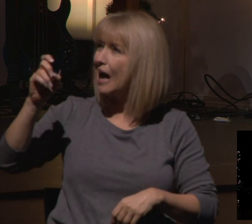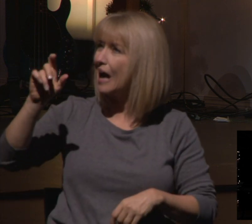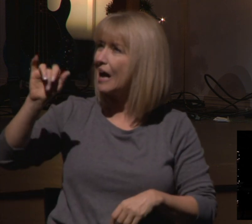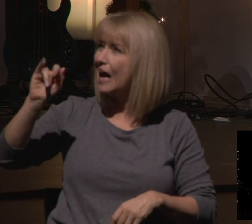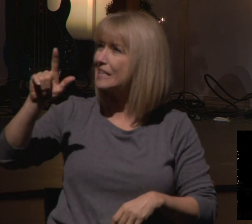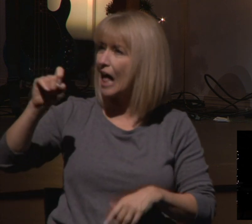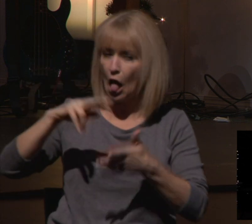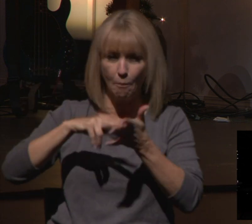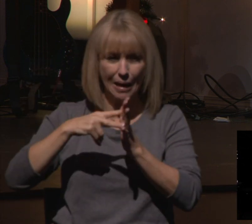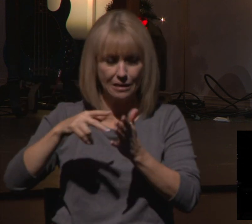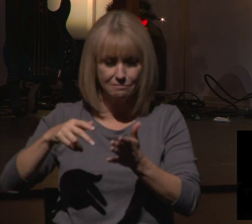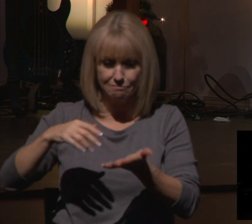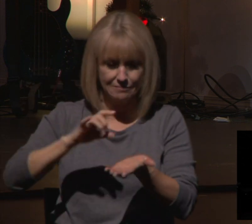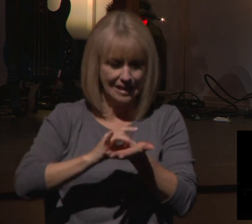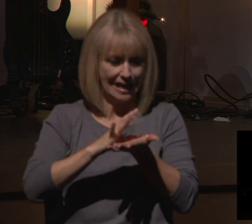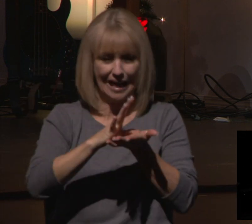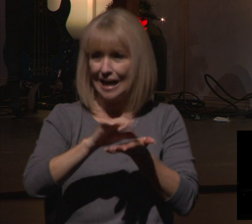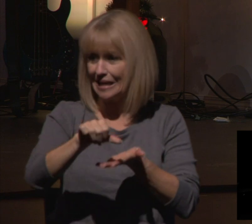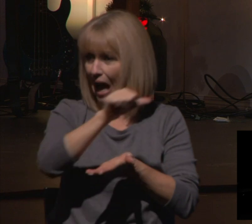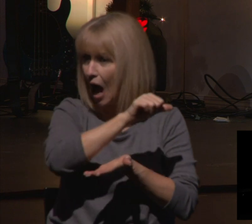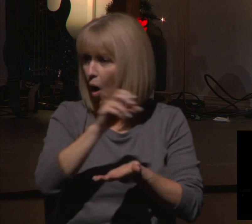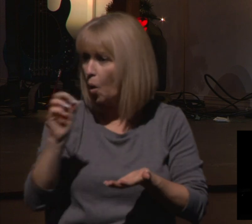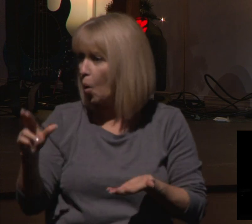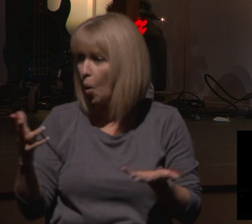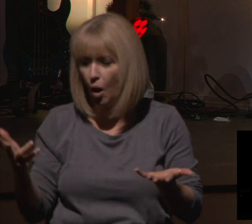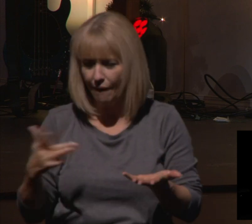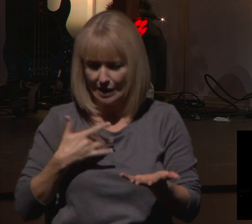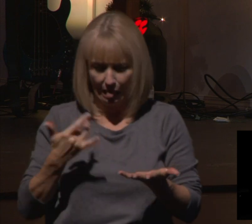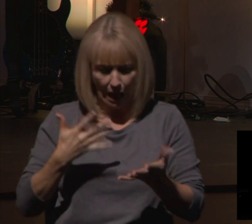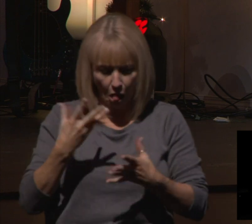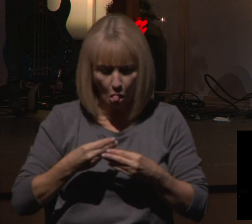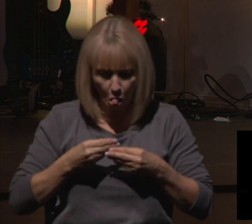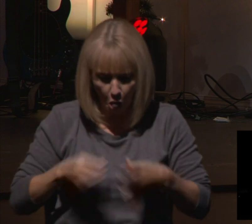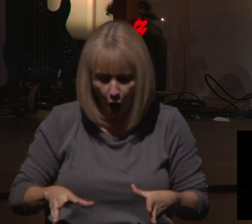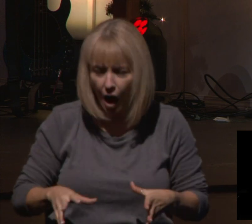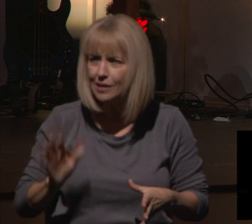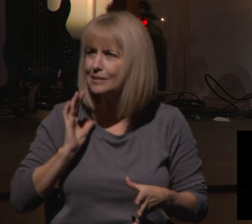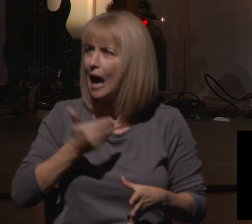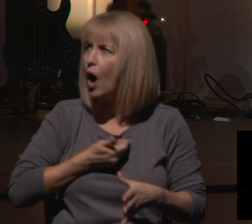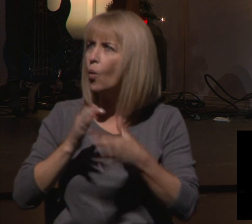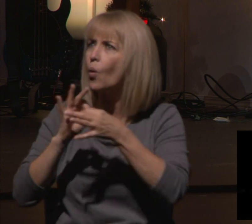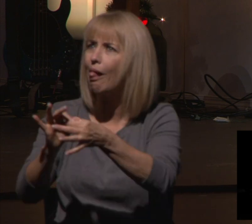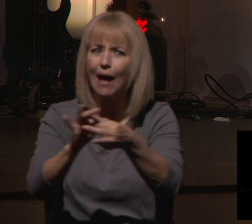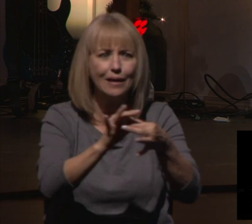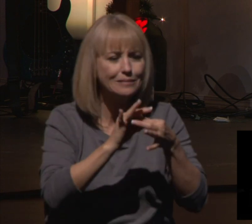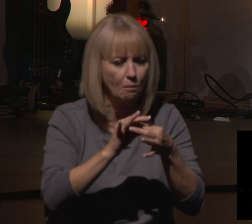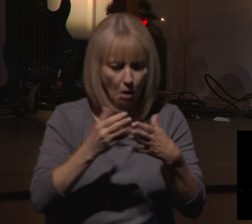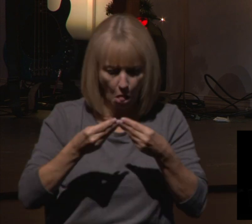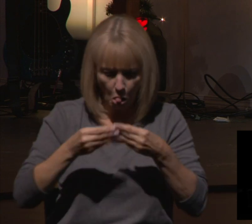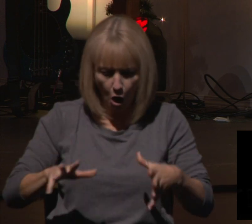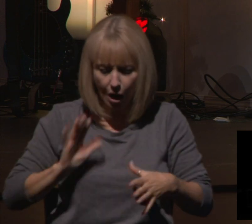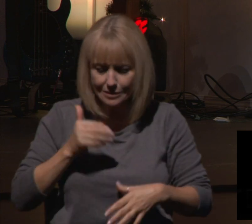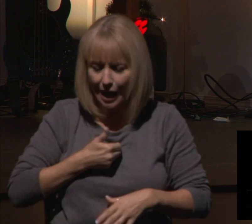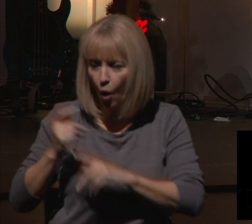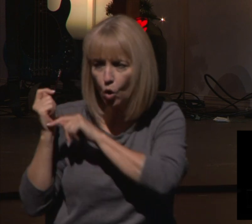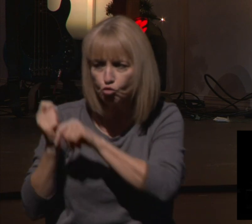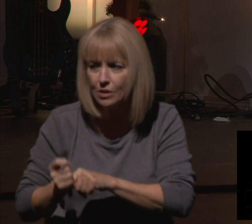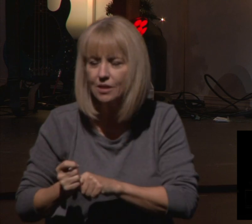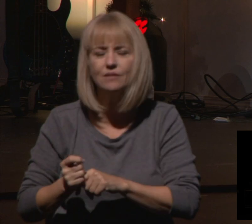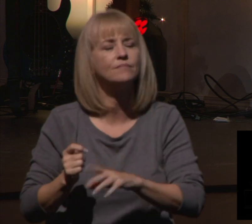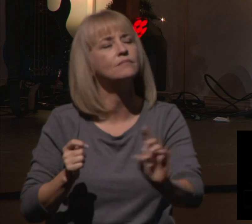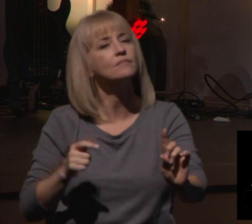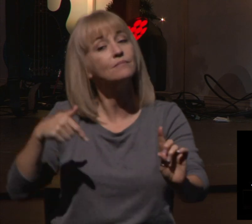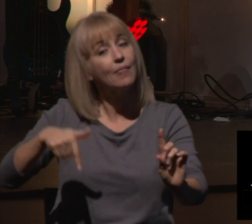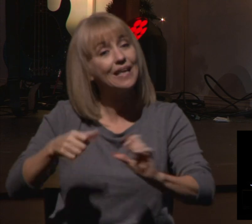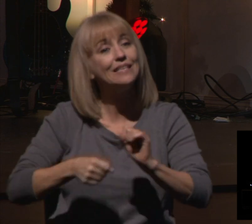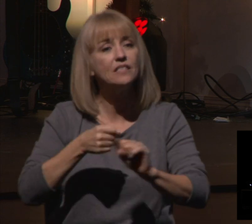I think we've lost what's relational. I think we've lost what's traditional. And my hope, and I know it's going to be different this year, my